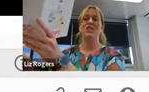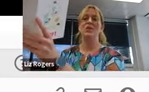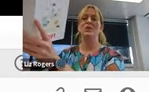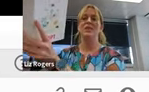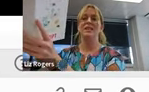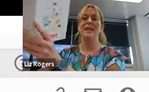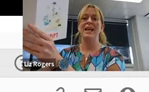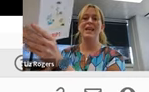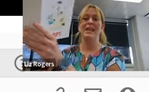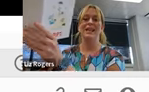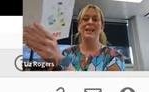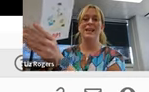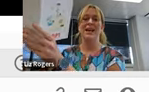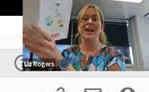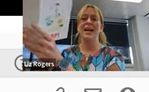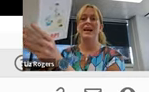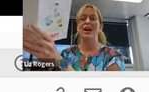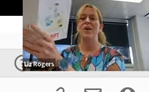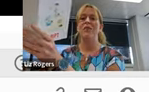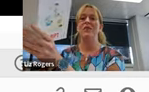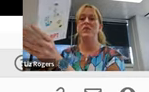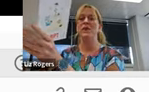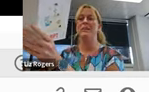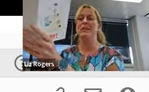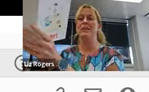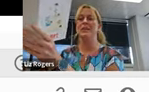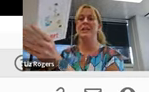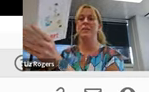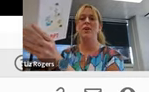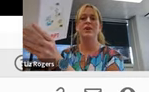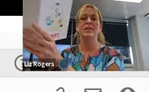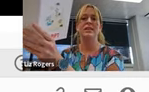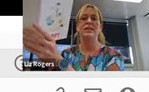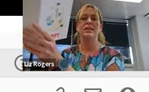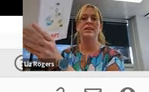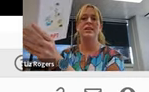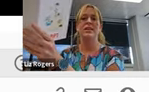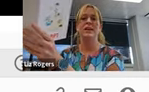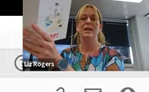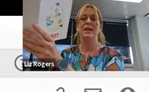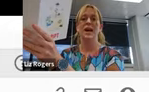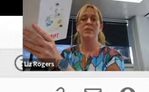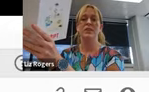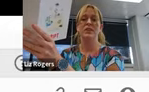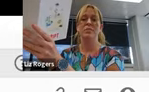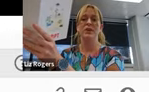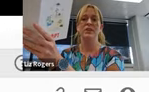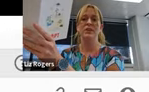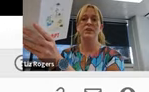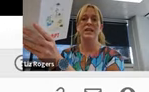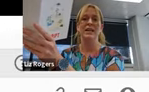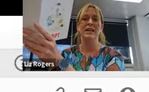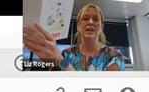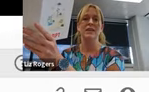And you can also see on the script that we've got up close and